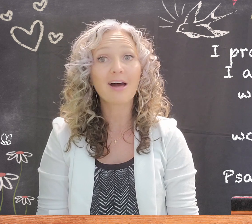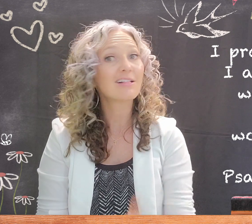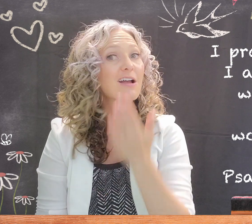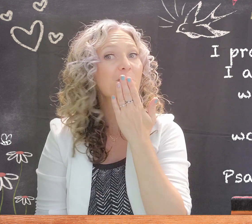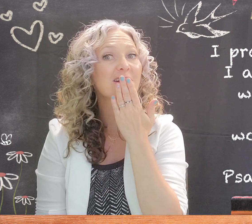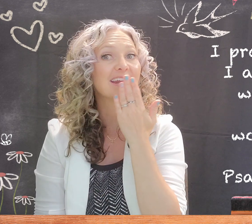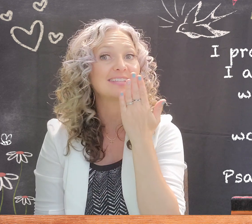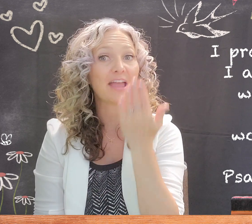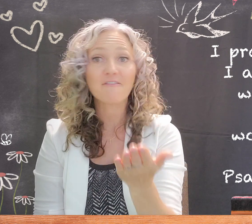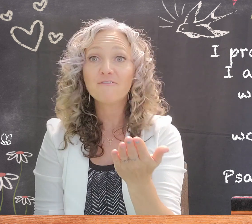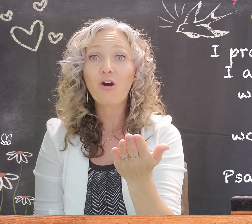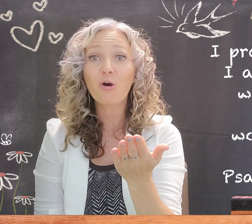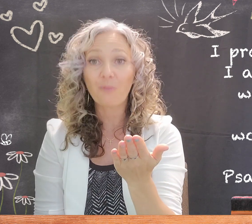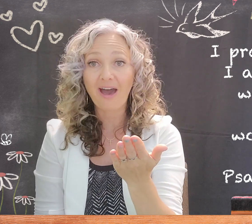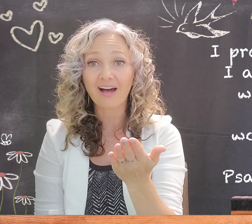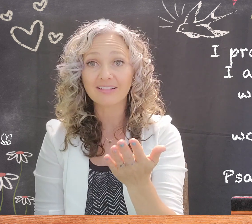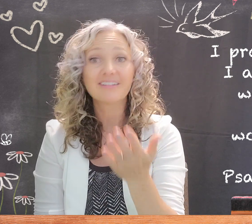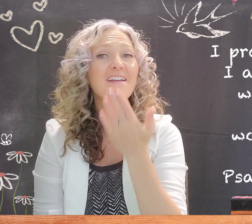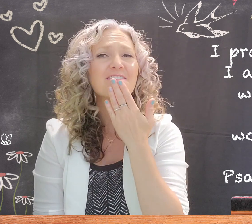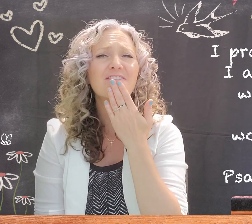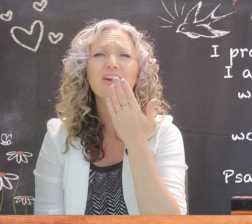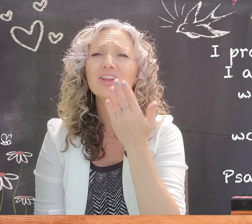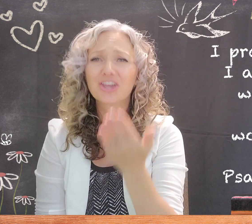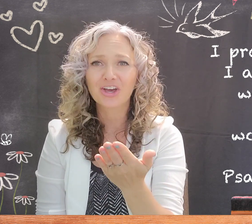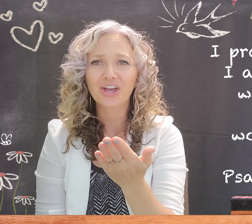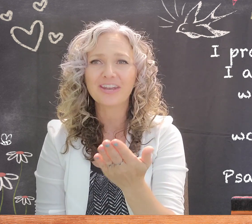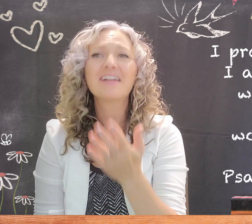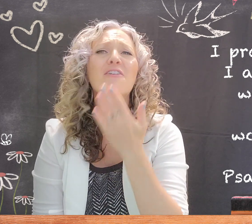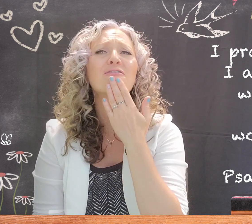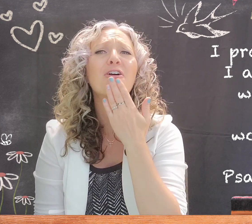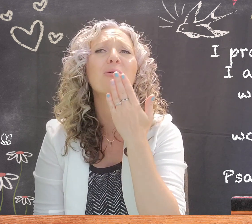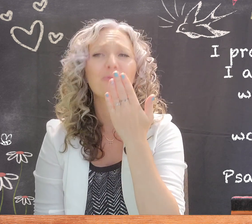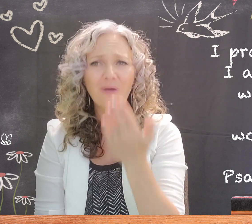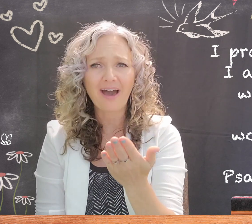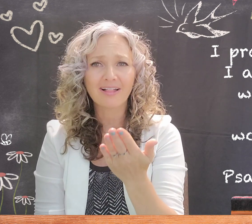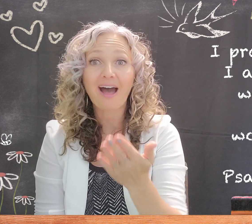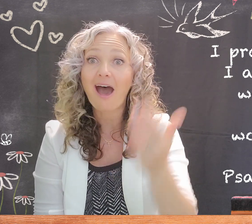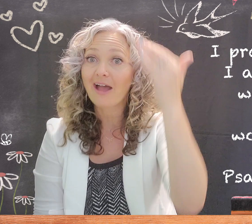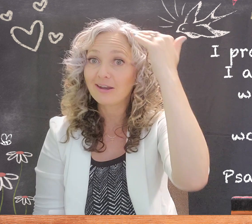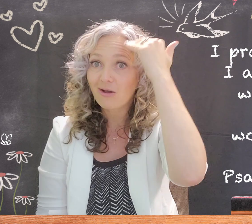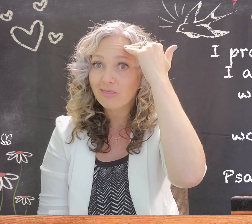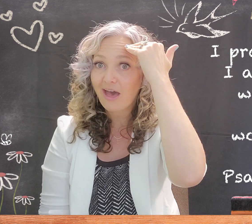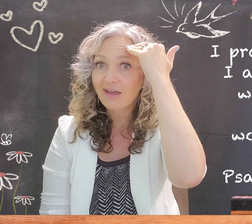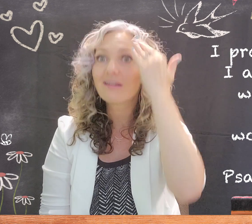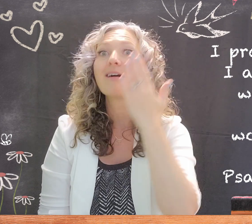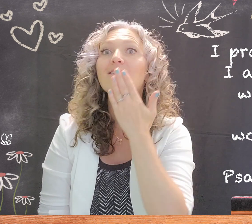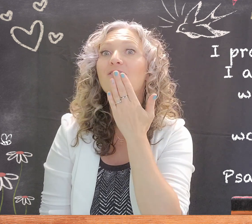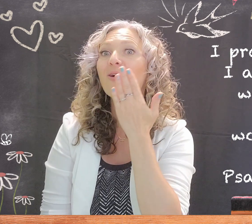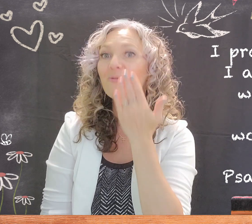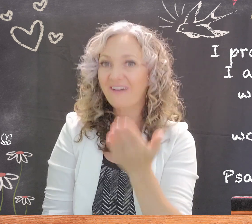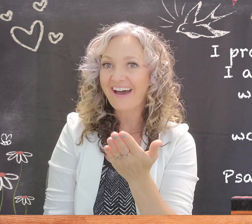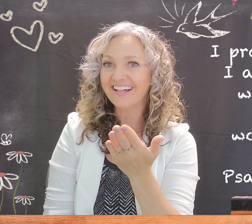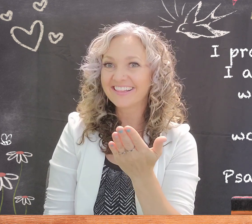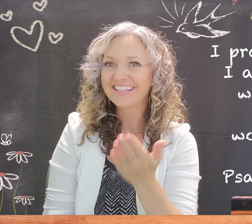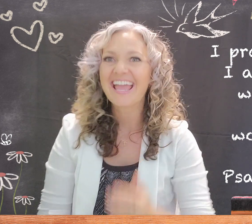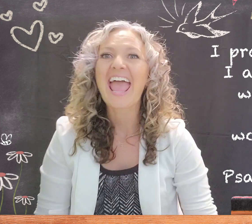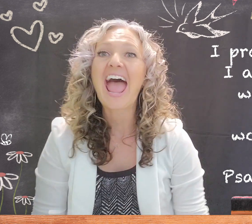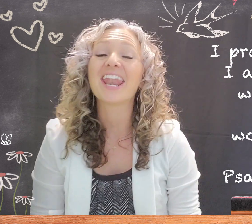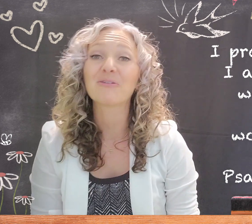We're going to say full well. Very good. Full well. I know that. Full well. And I